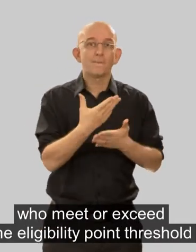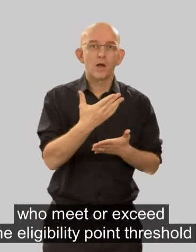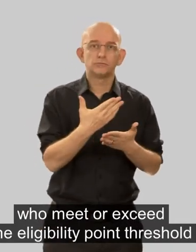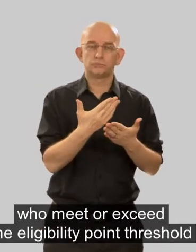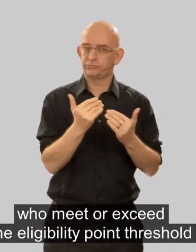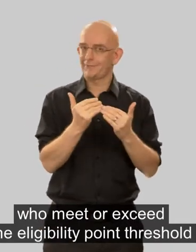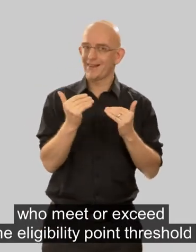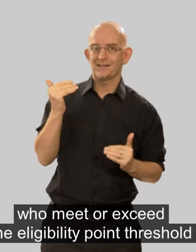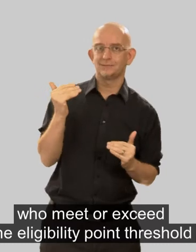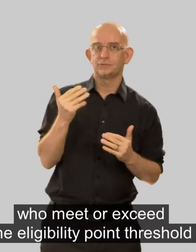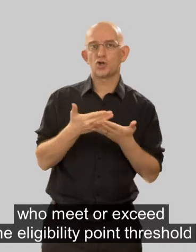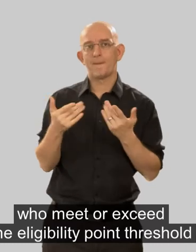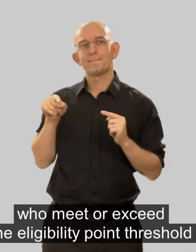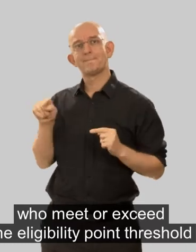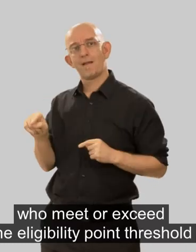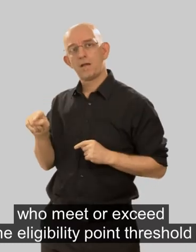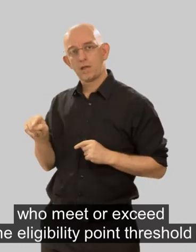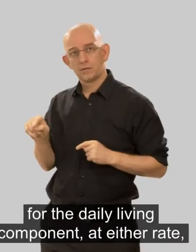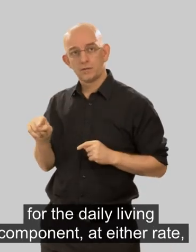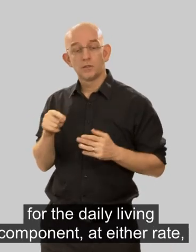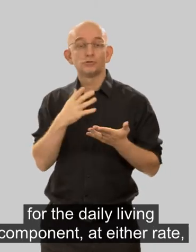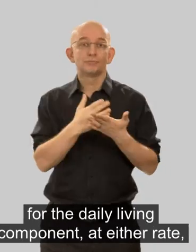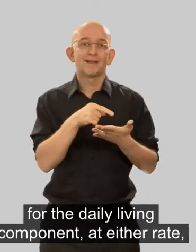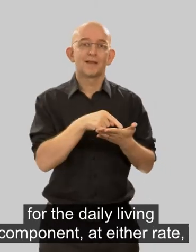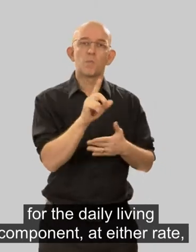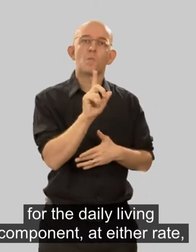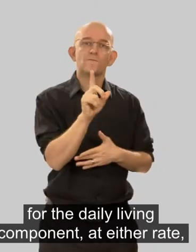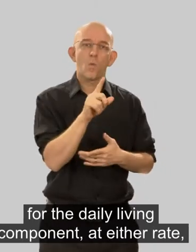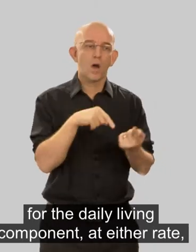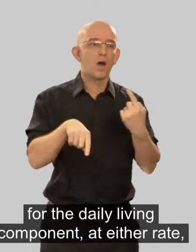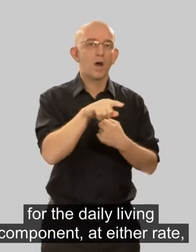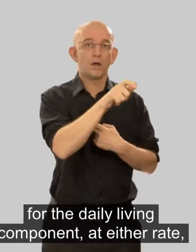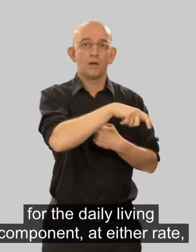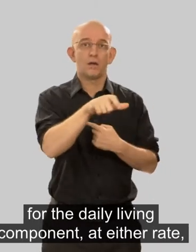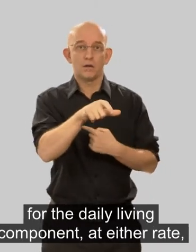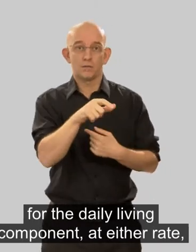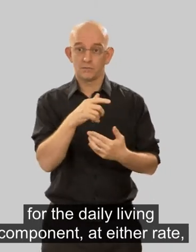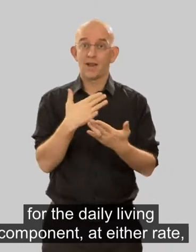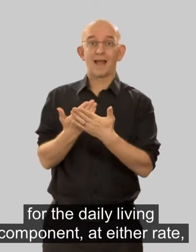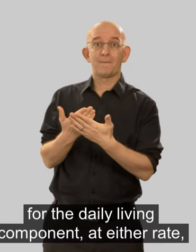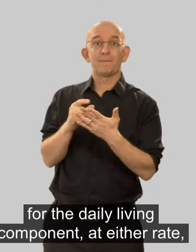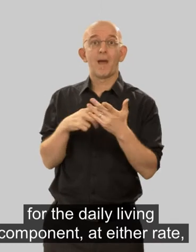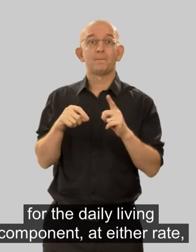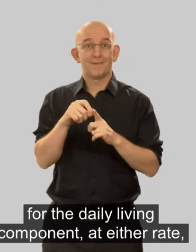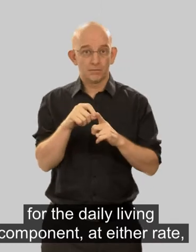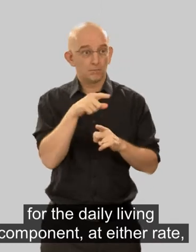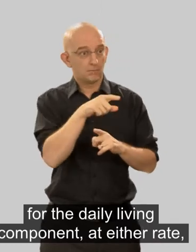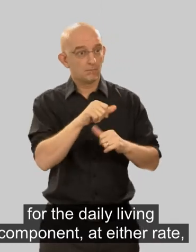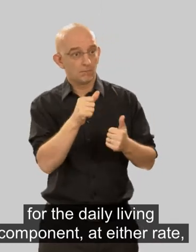exceed the eligibility point threshold for the daily living component at either rate or